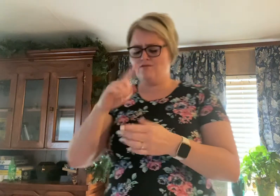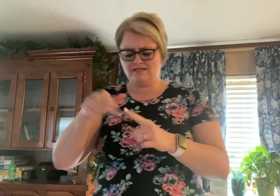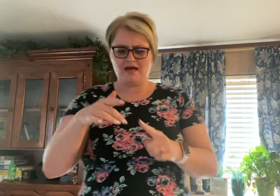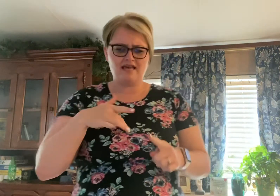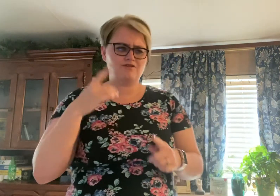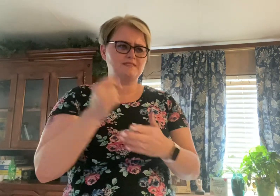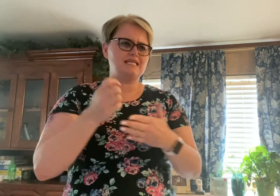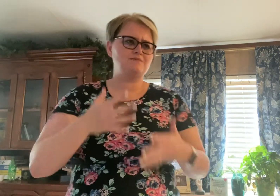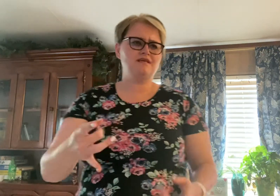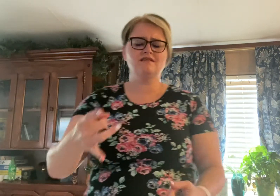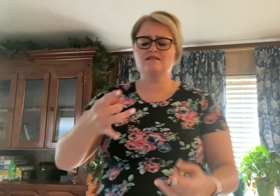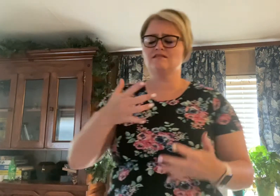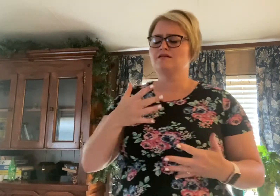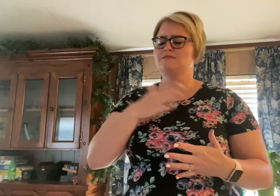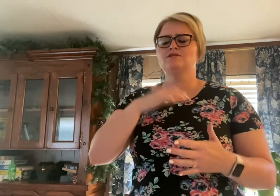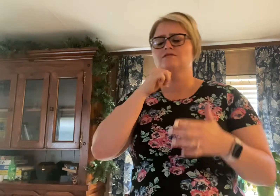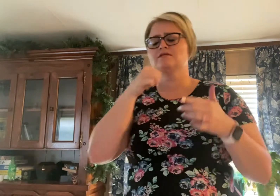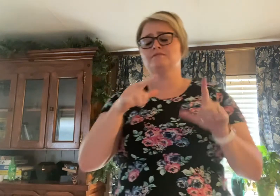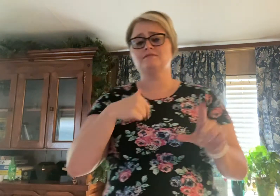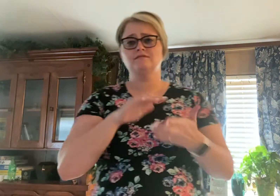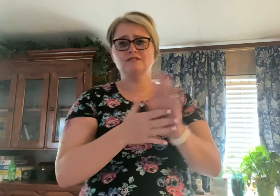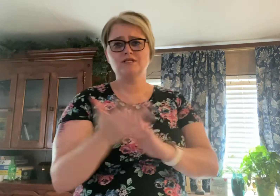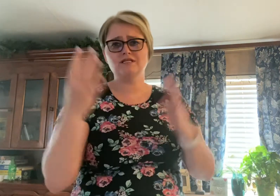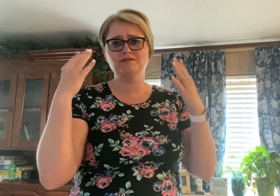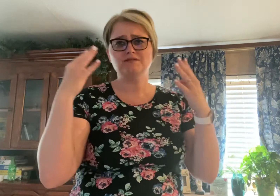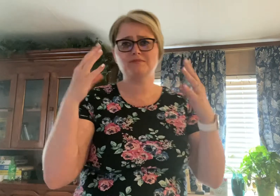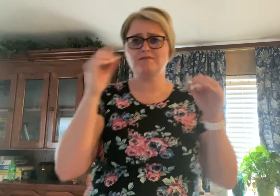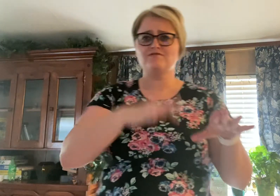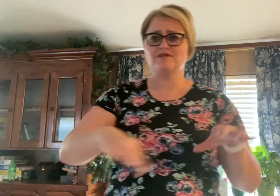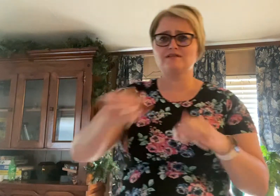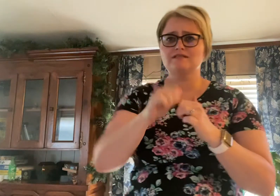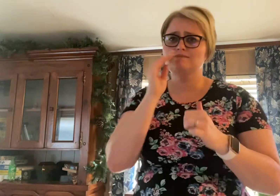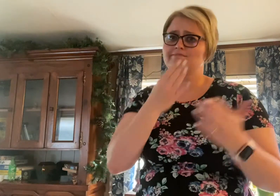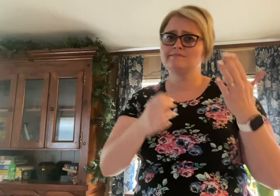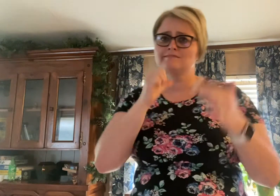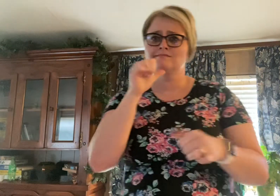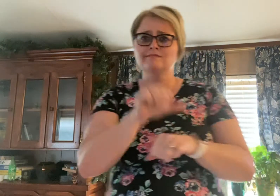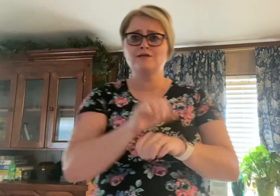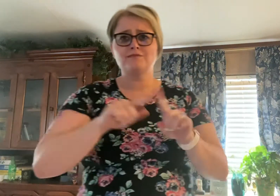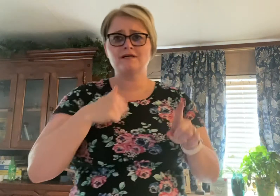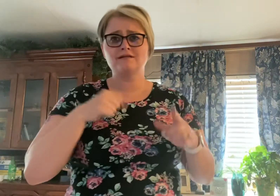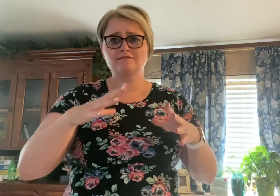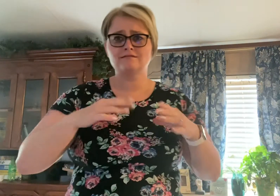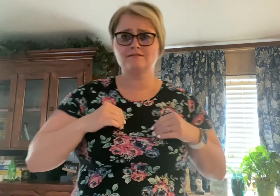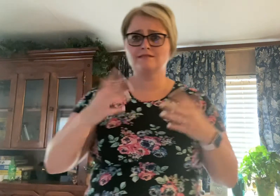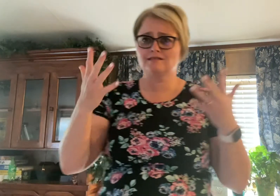like my purpose saves me Please don't let me go crazy Put me in a few of daisies Might not work but I'll take a maybe Oh, I've been drinking daily